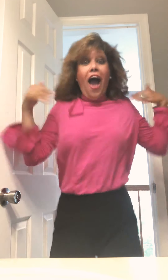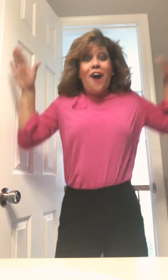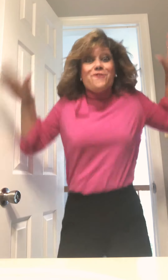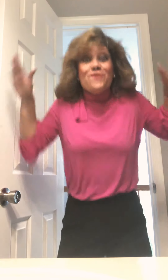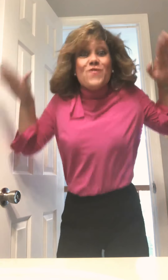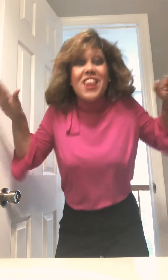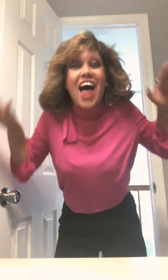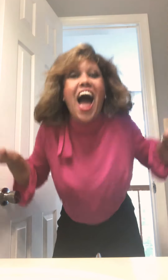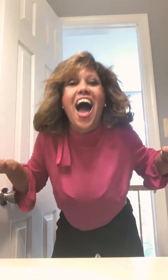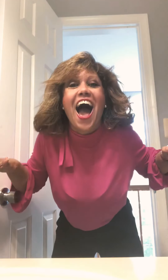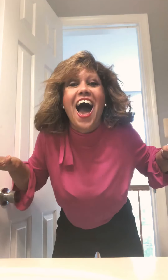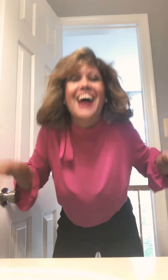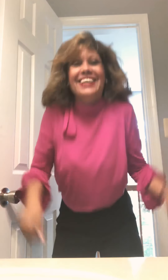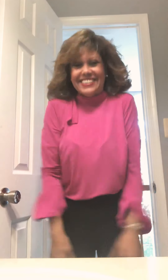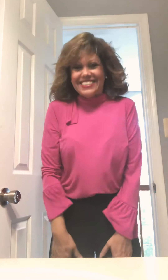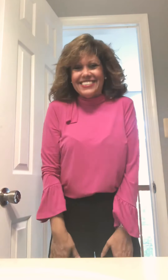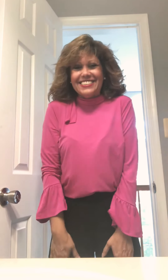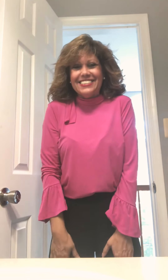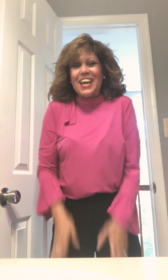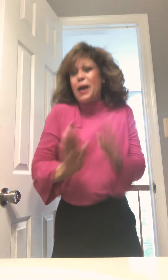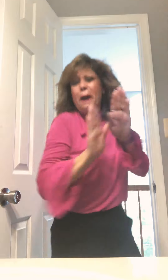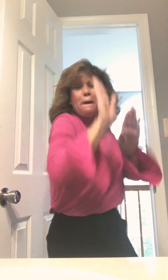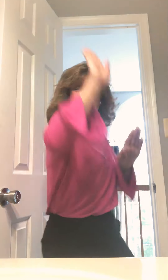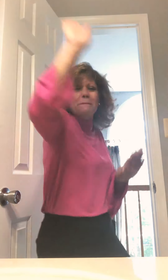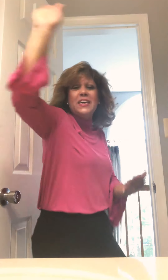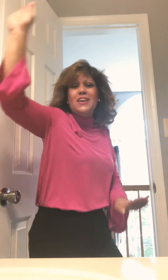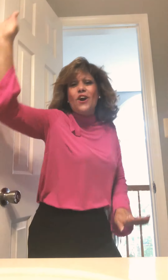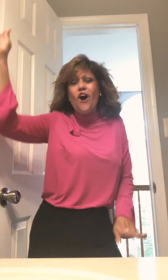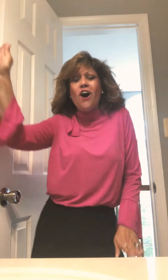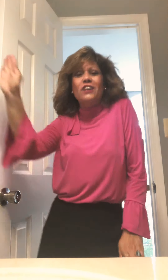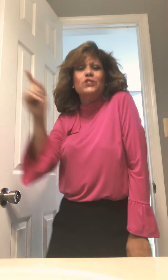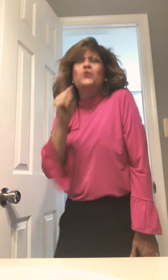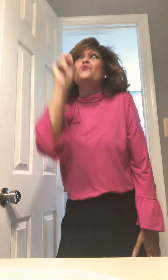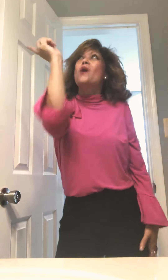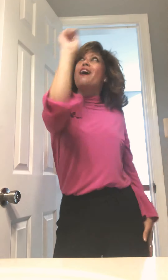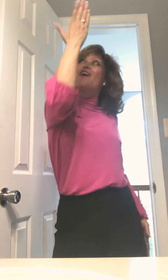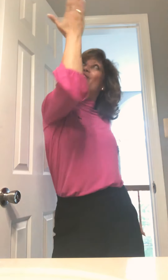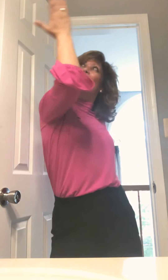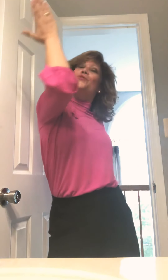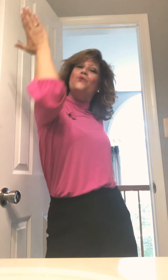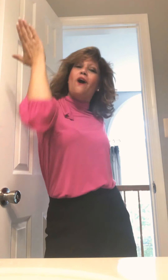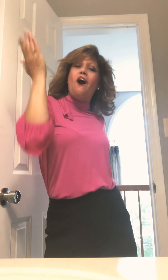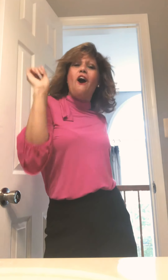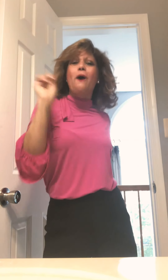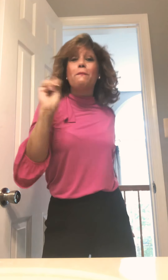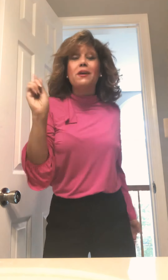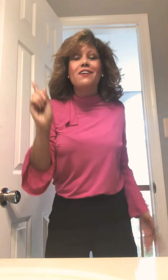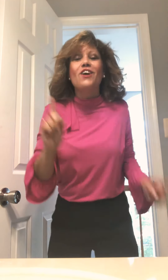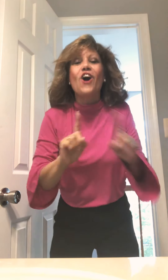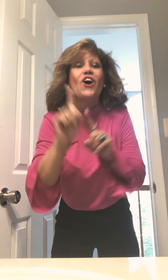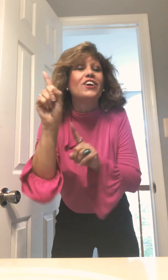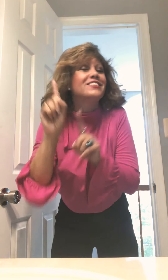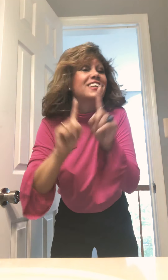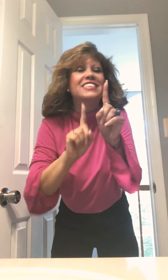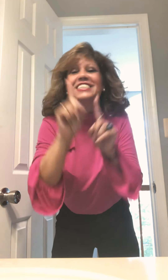In the light Beyond to where I love Beyond the